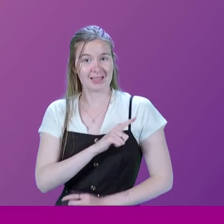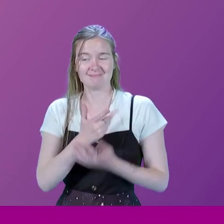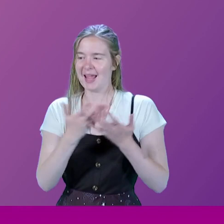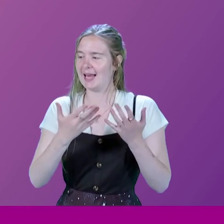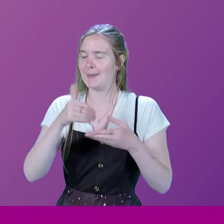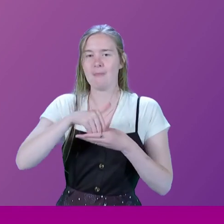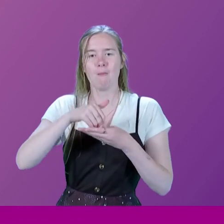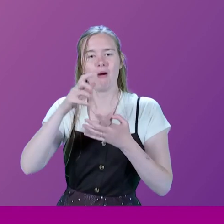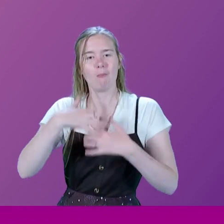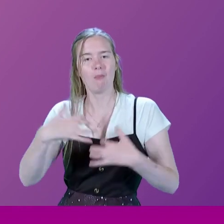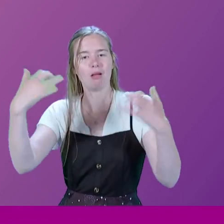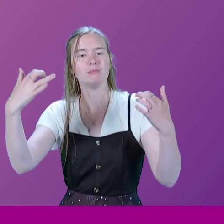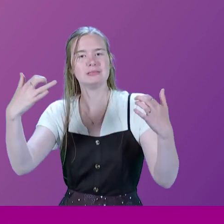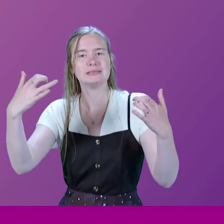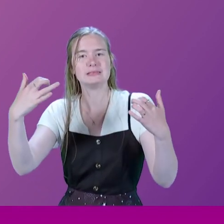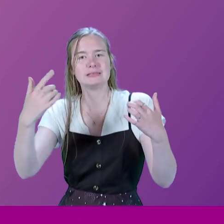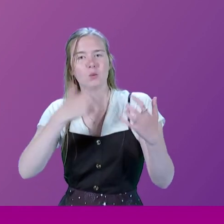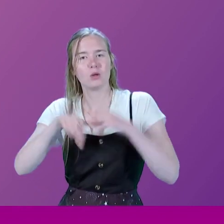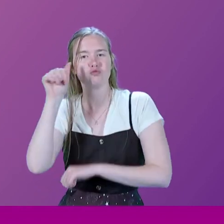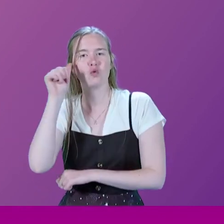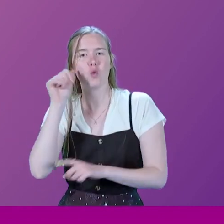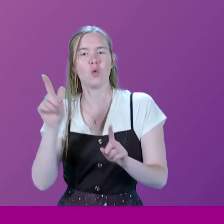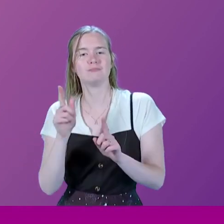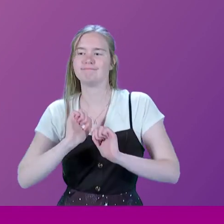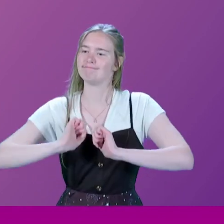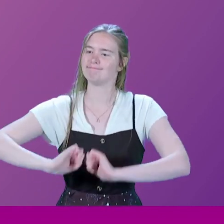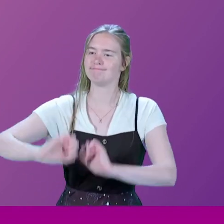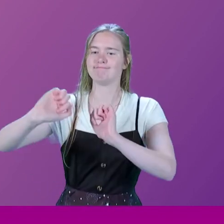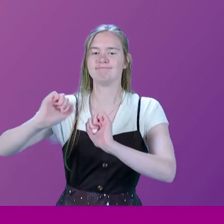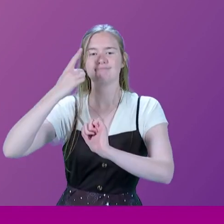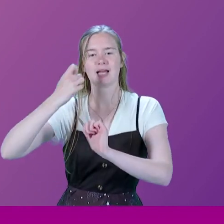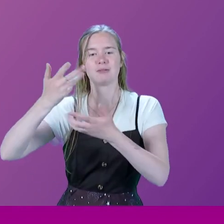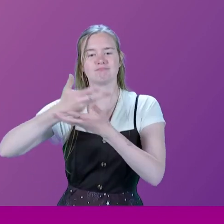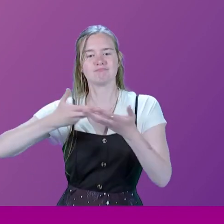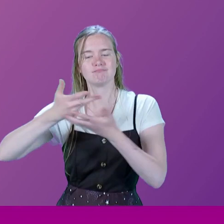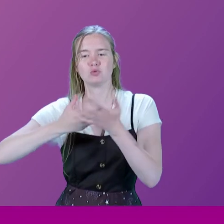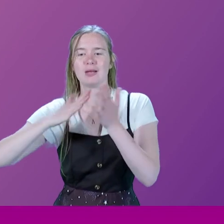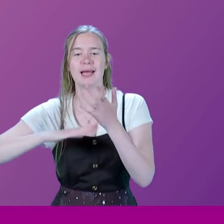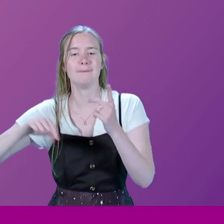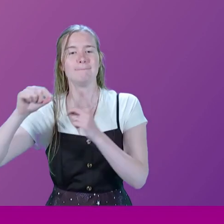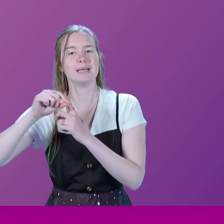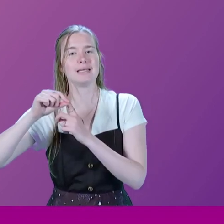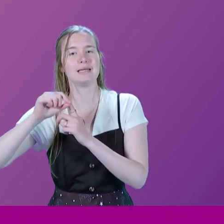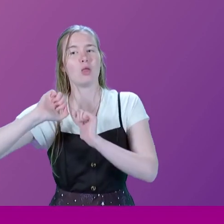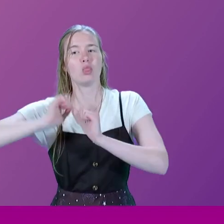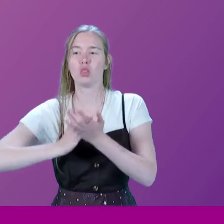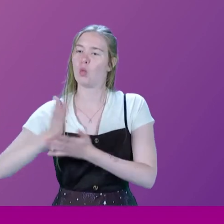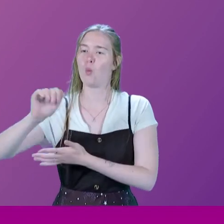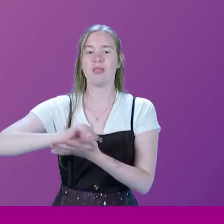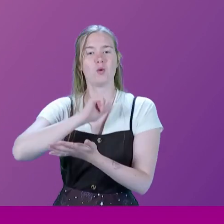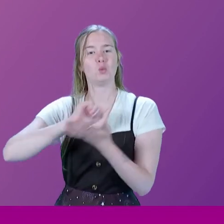member of parliament will know that he or she can talk to a minister at the vote.